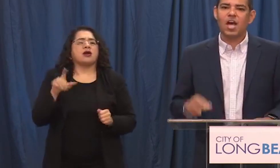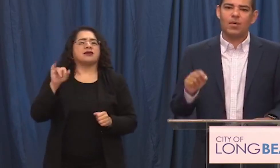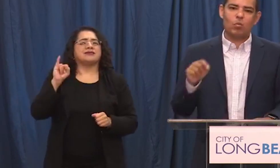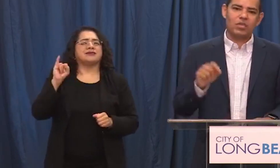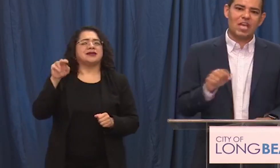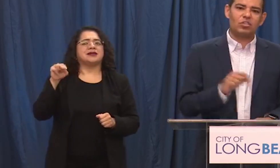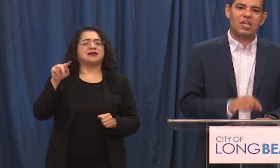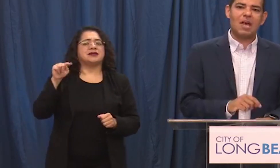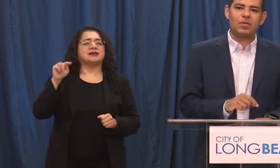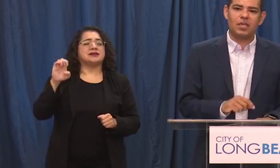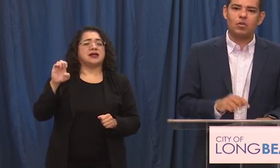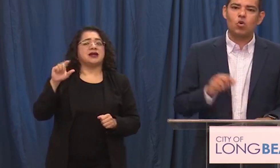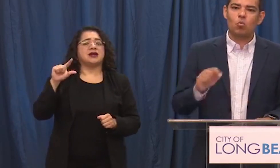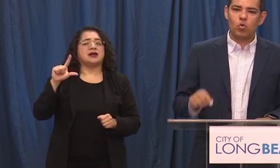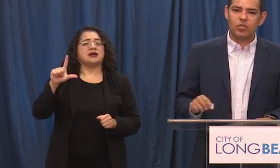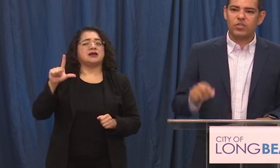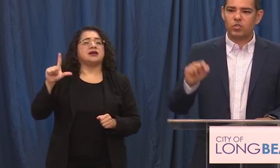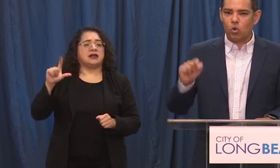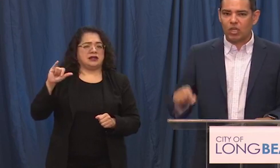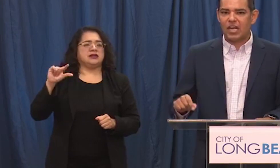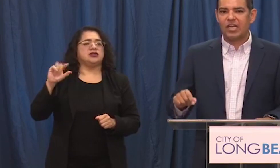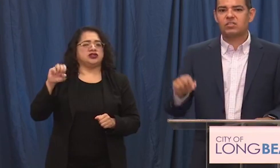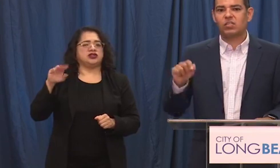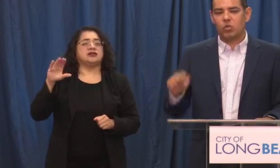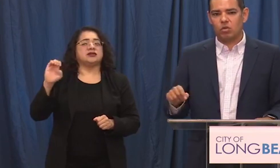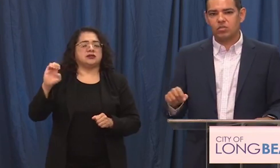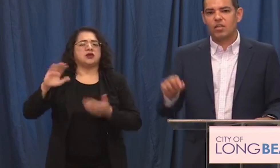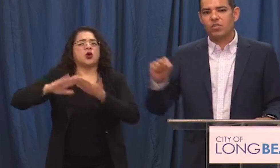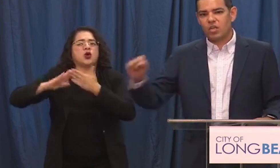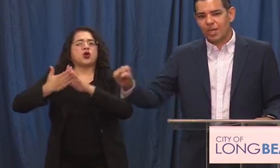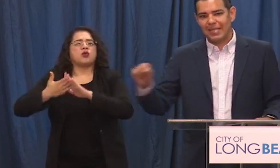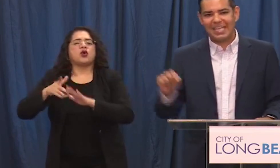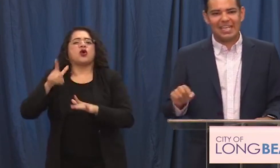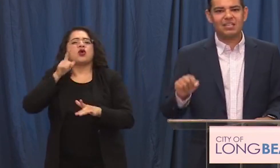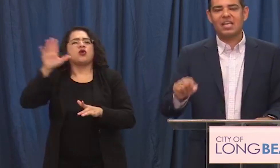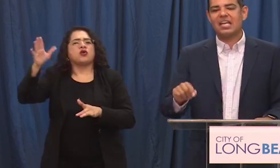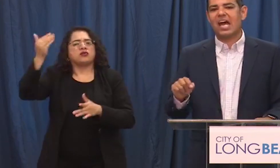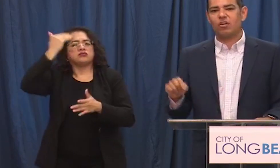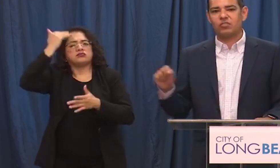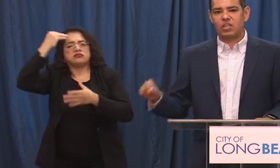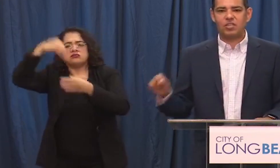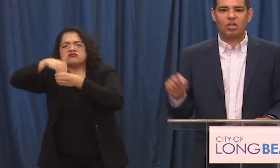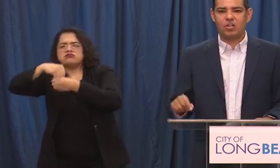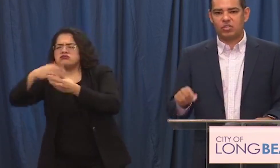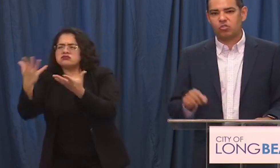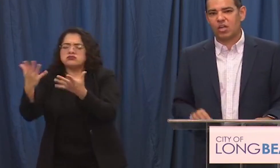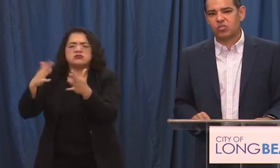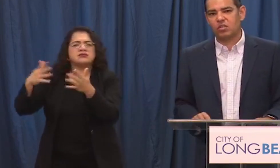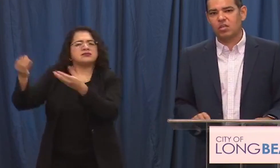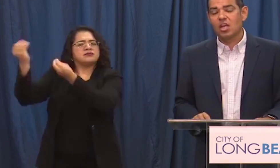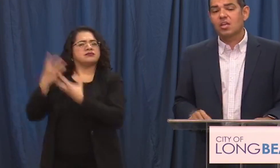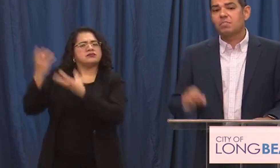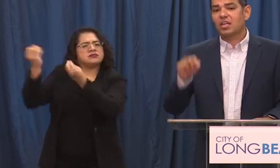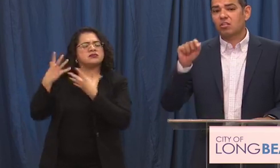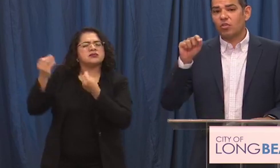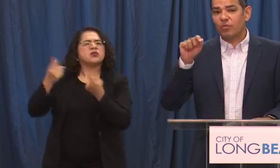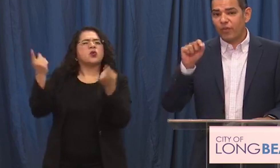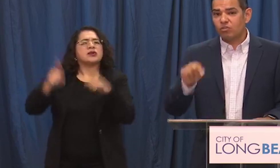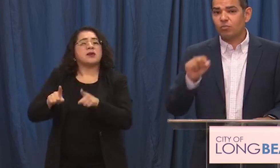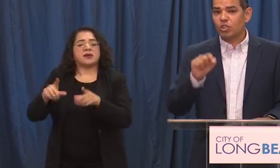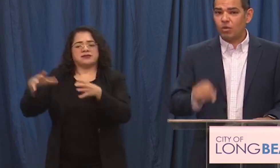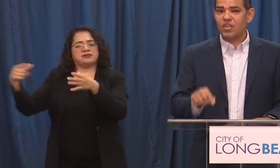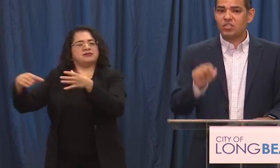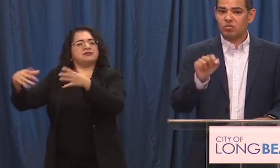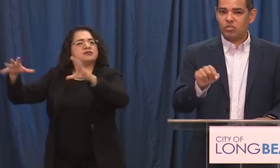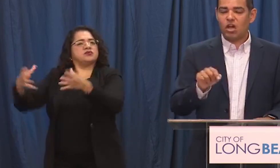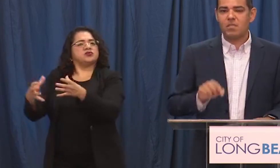about what is actually happening with these organized looters that are coming in and out of cities and causing destruction because the